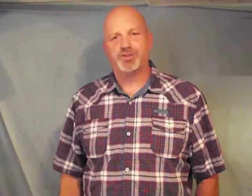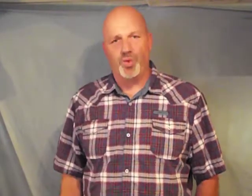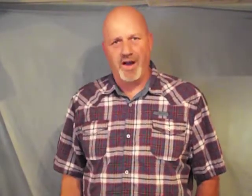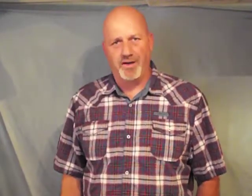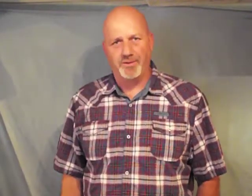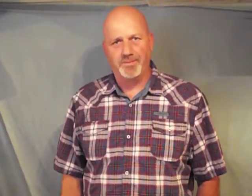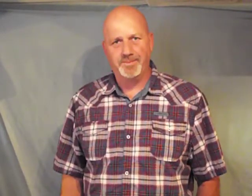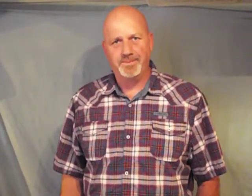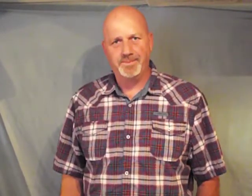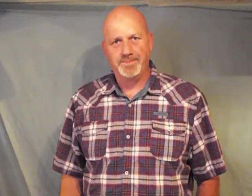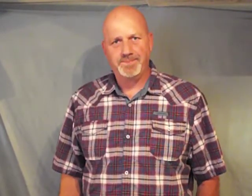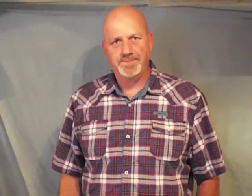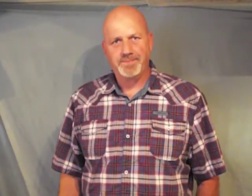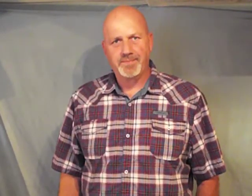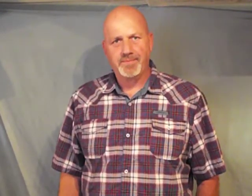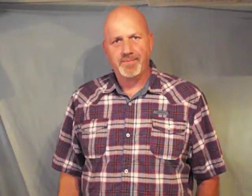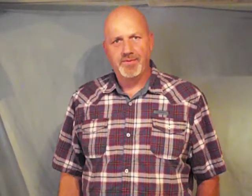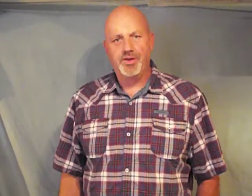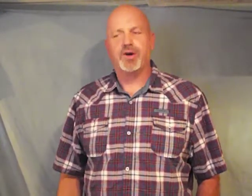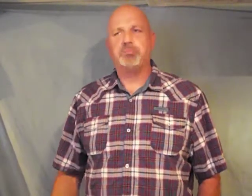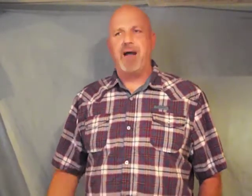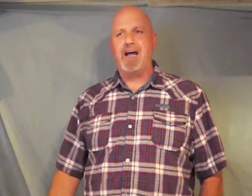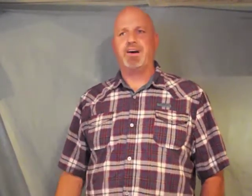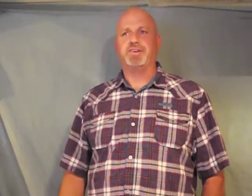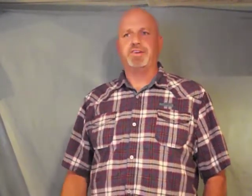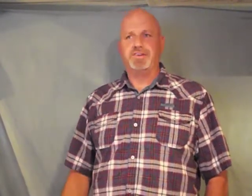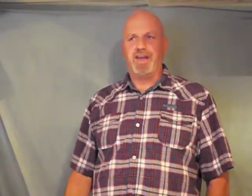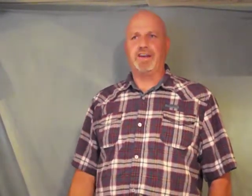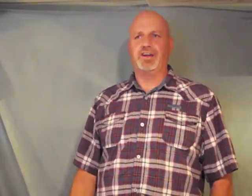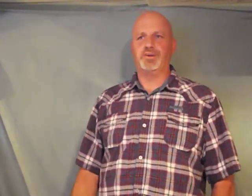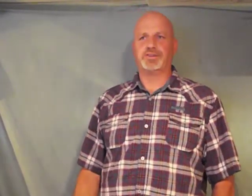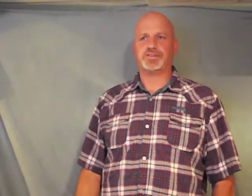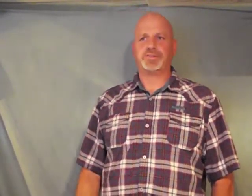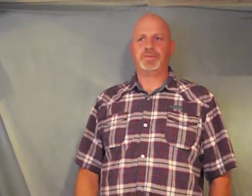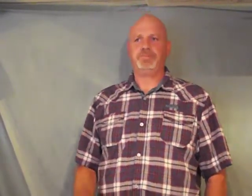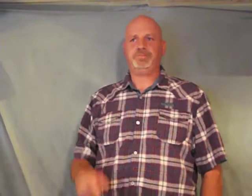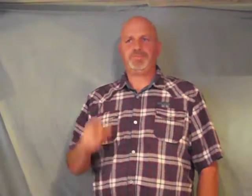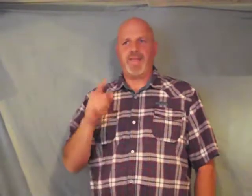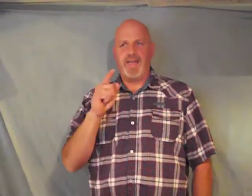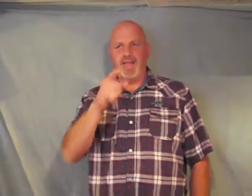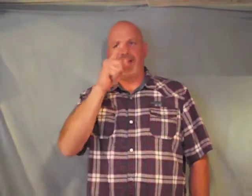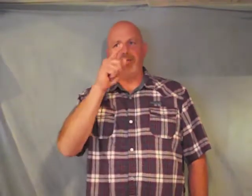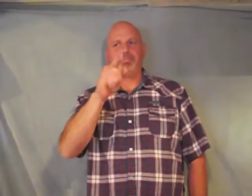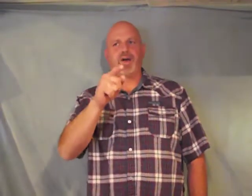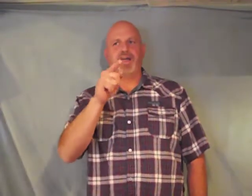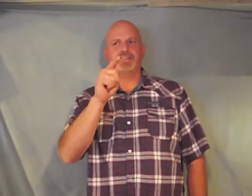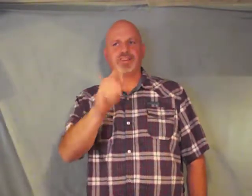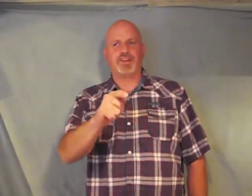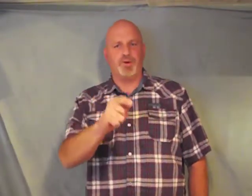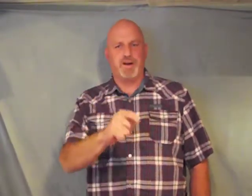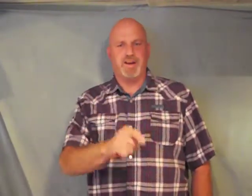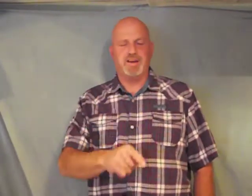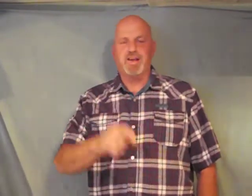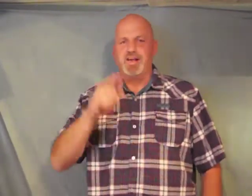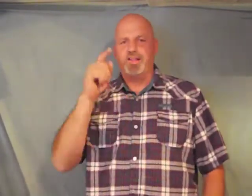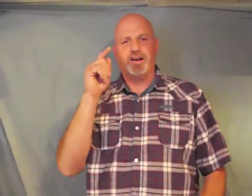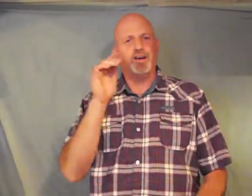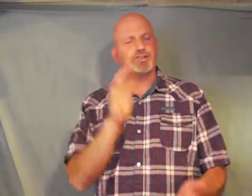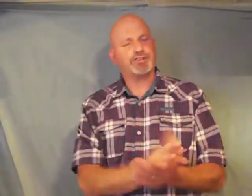well you are bound take notice healing praise and anointing there are so